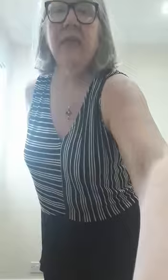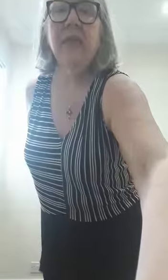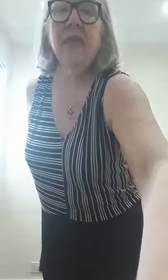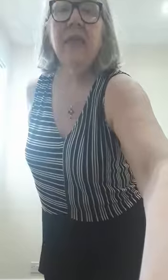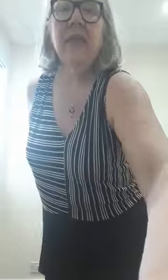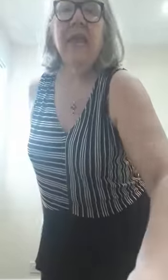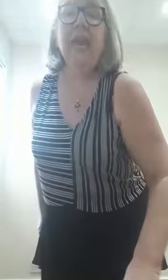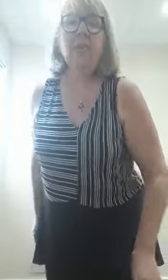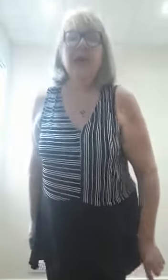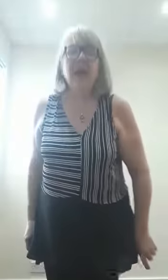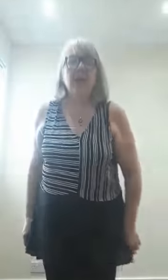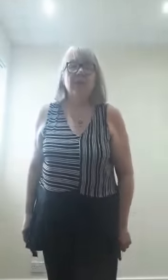Here we go.